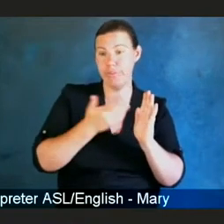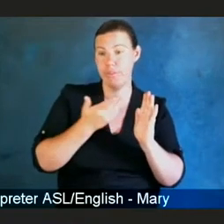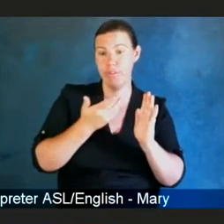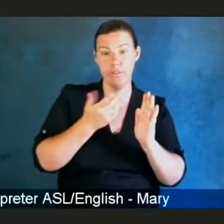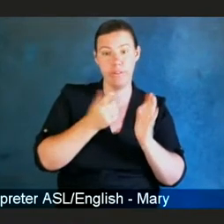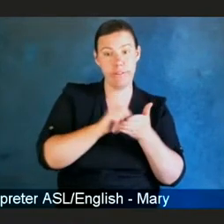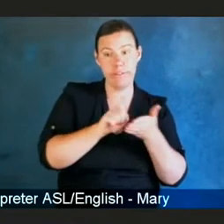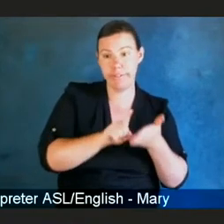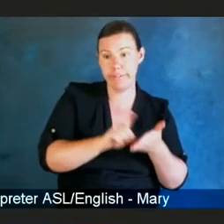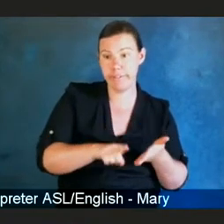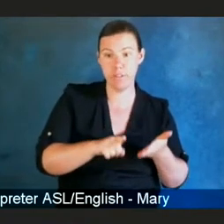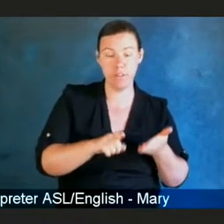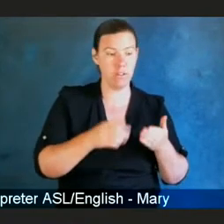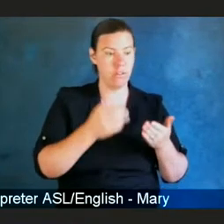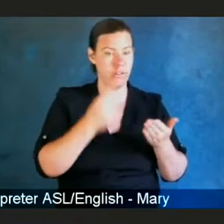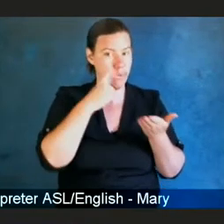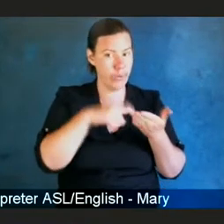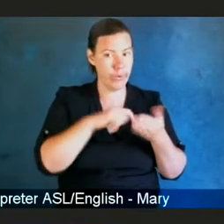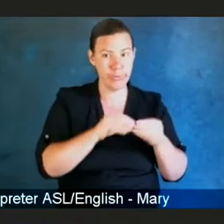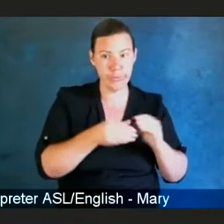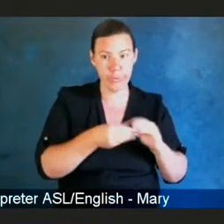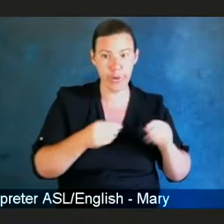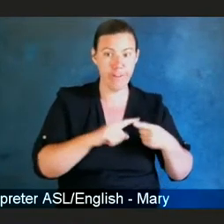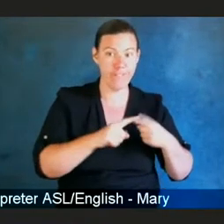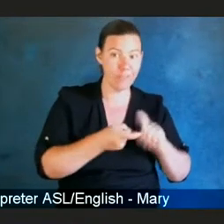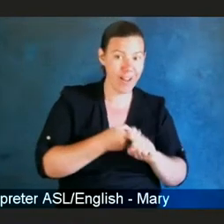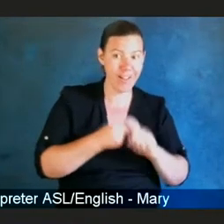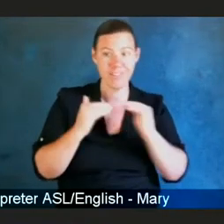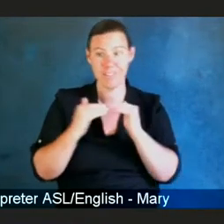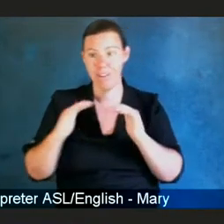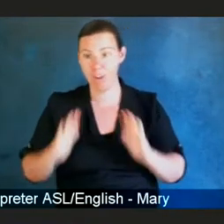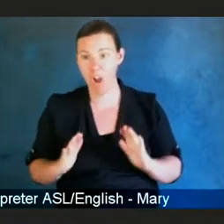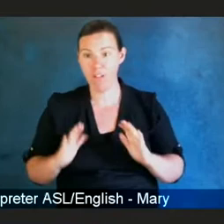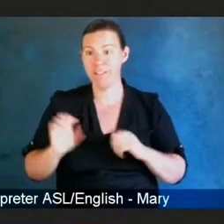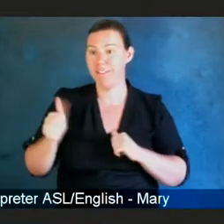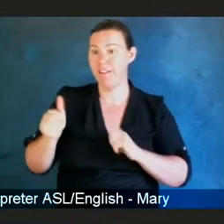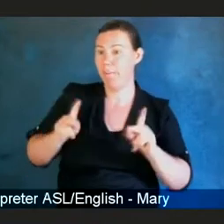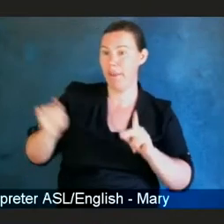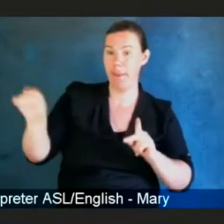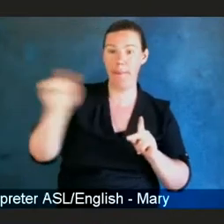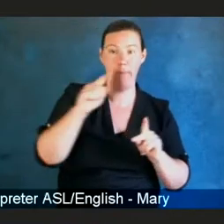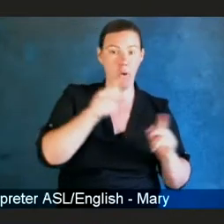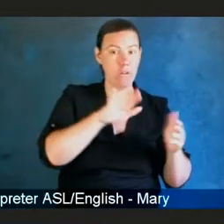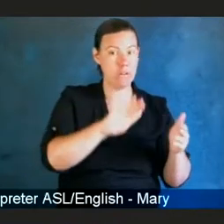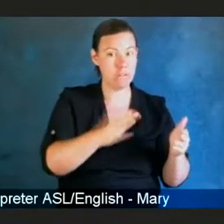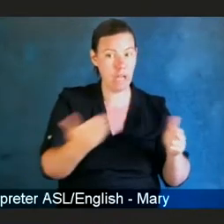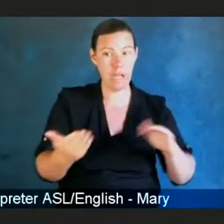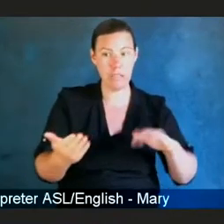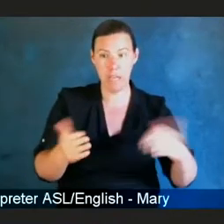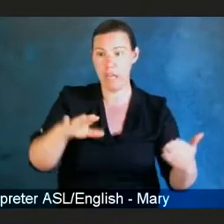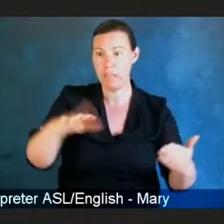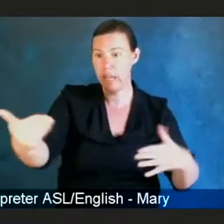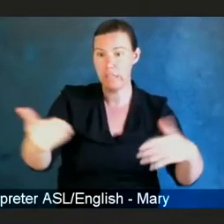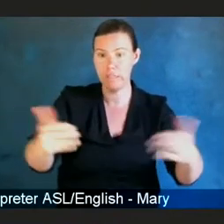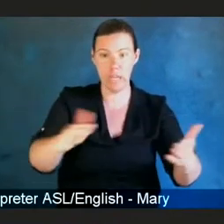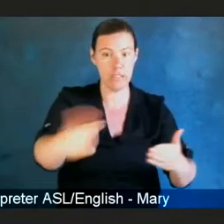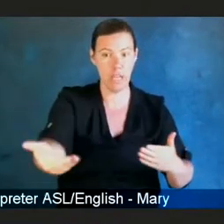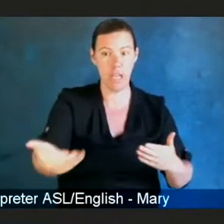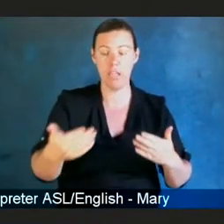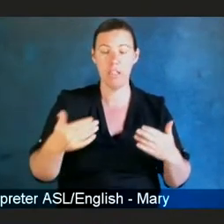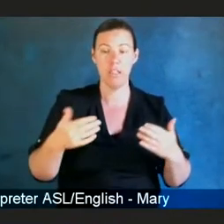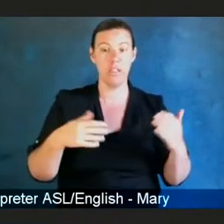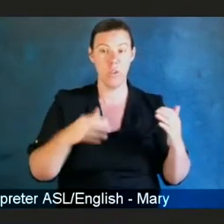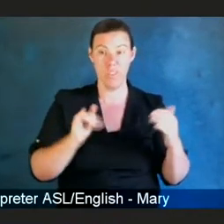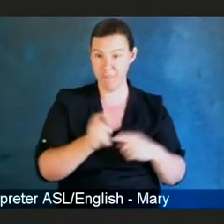acquaintances who were getting sick and dying from AIDS. So, at that point, in 87, when AZT was